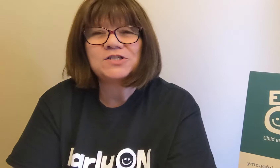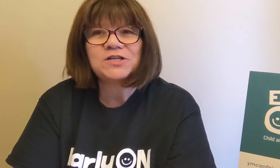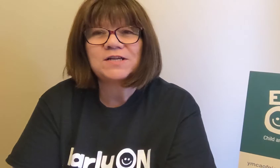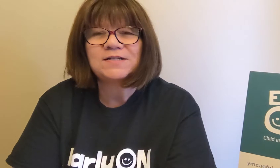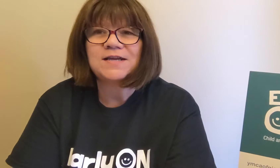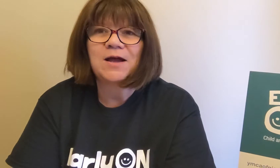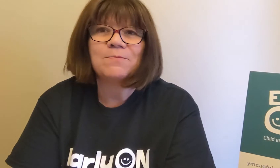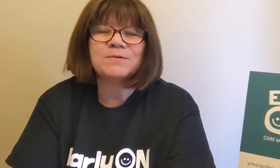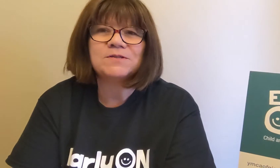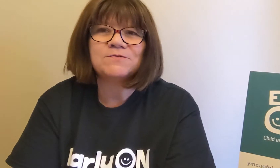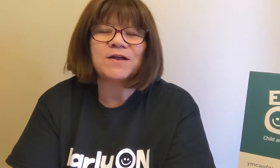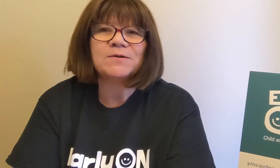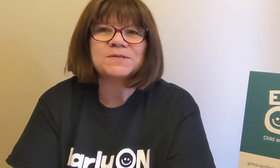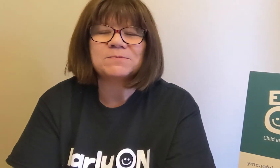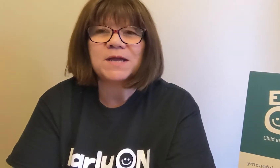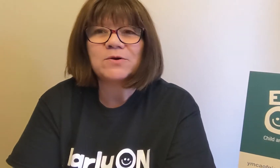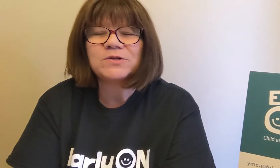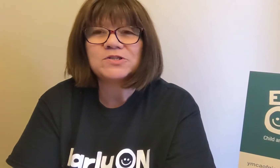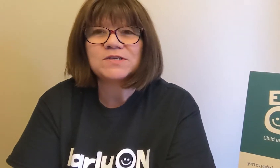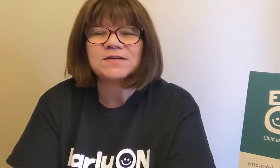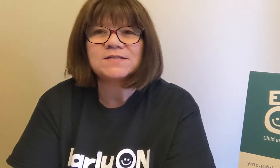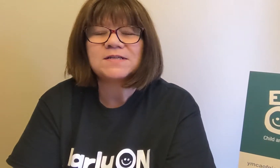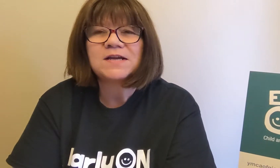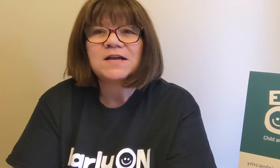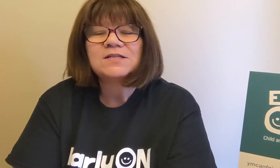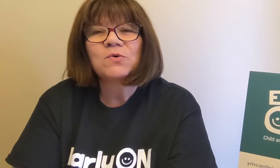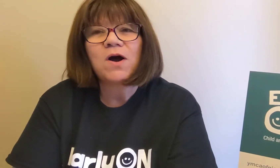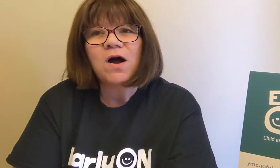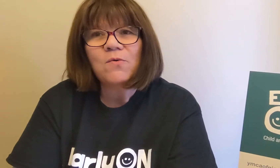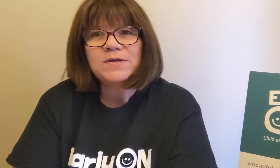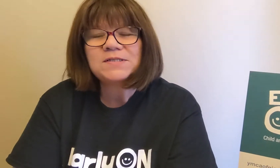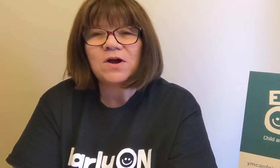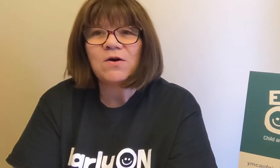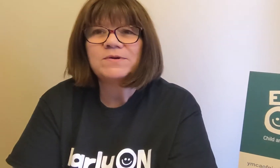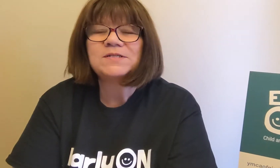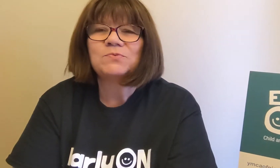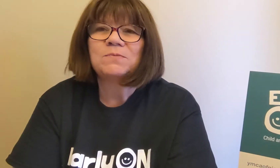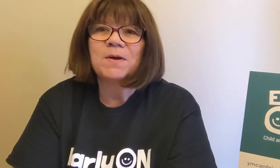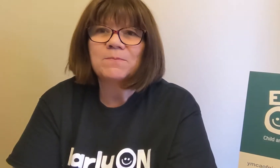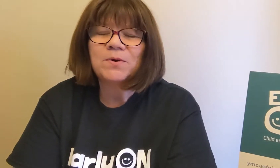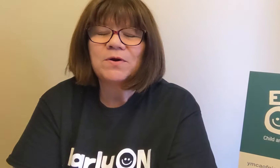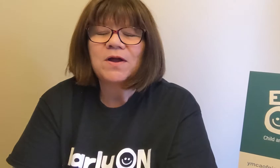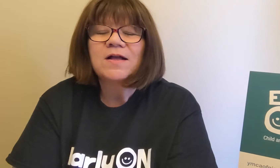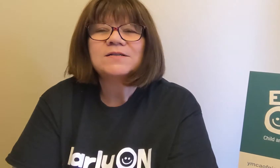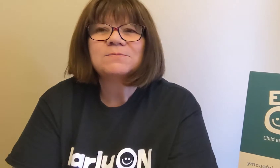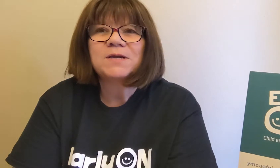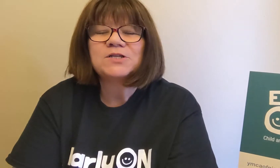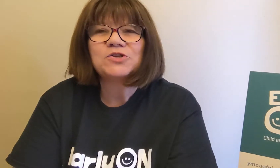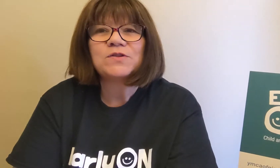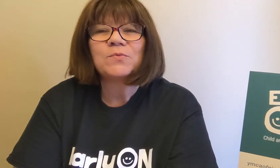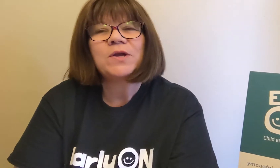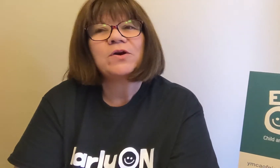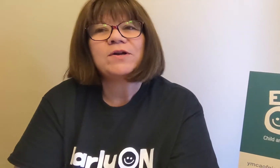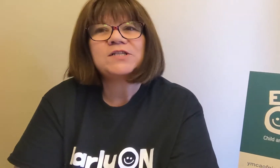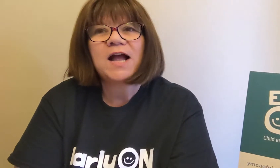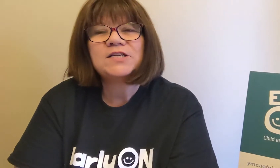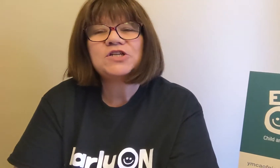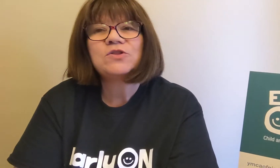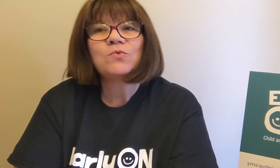and to help them develop some language skills so always always remember to make sure that we are attaching the